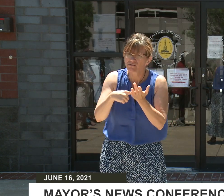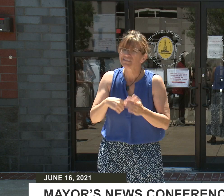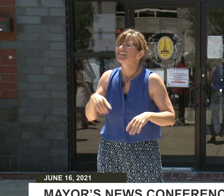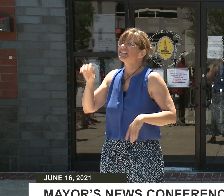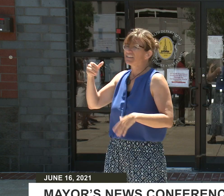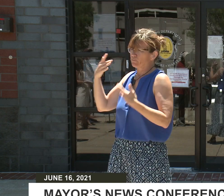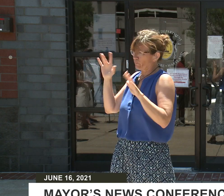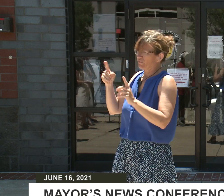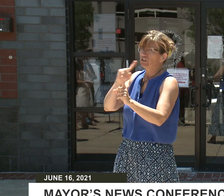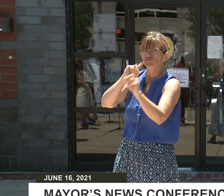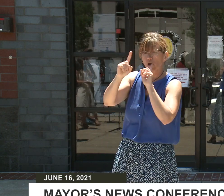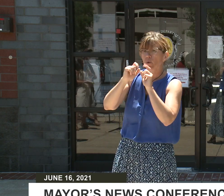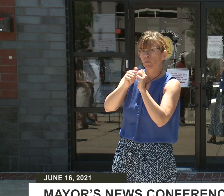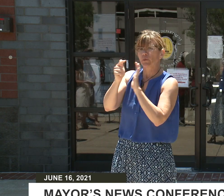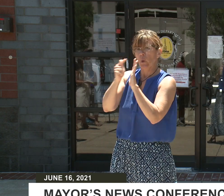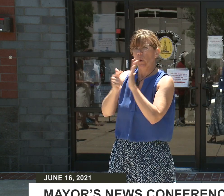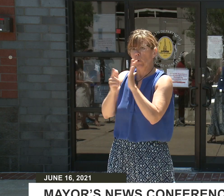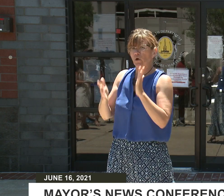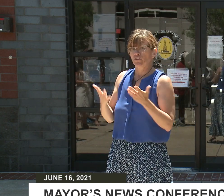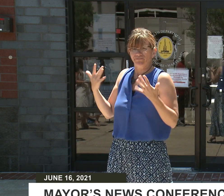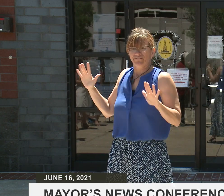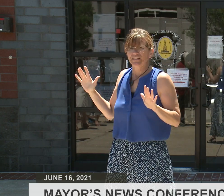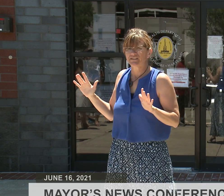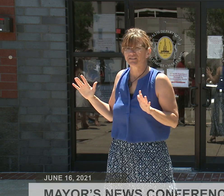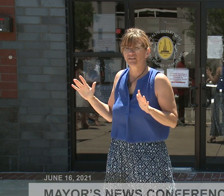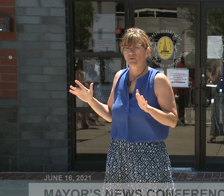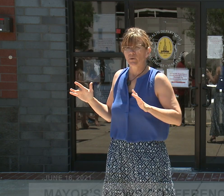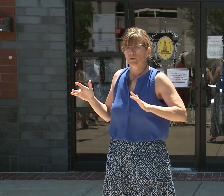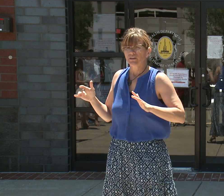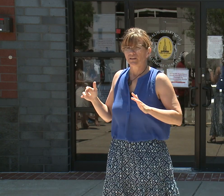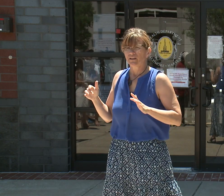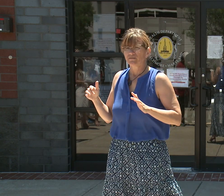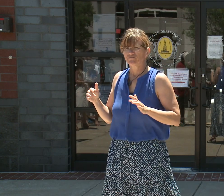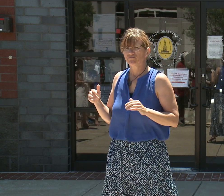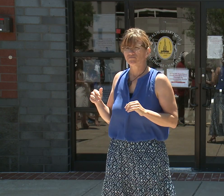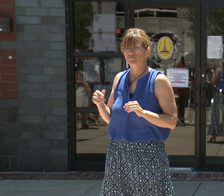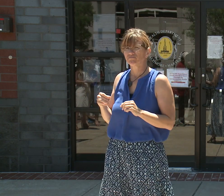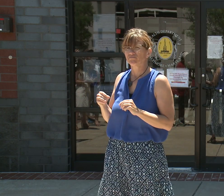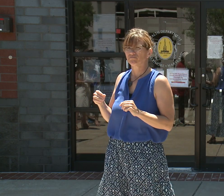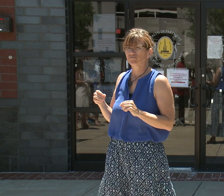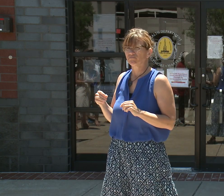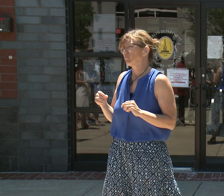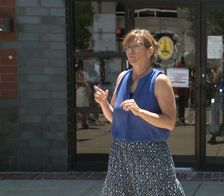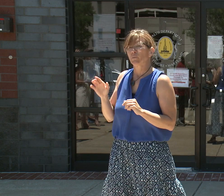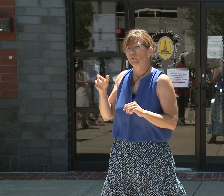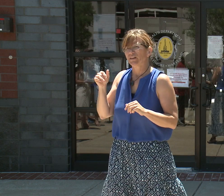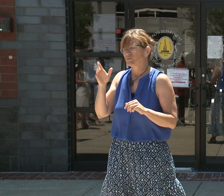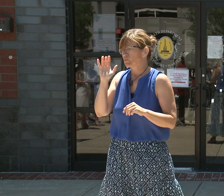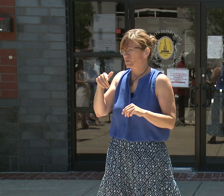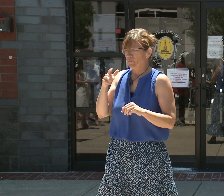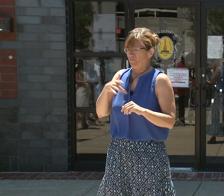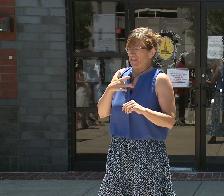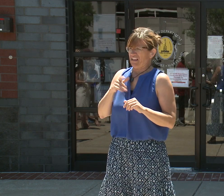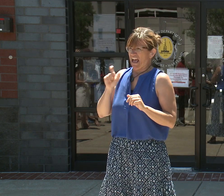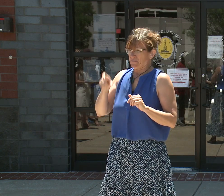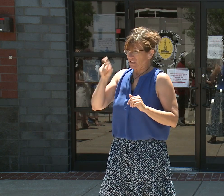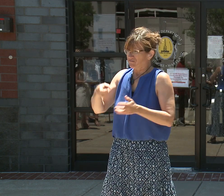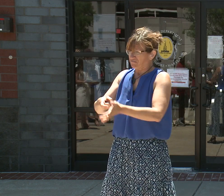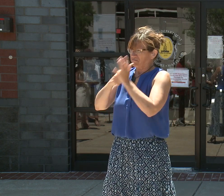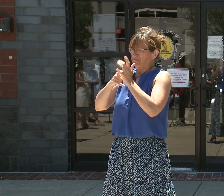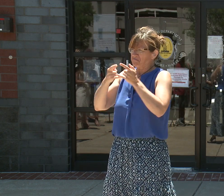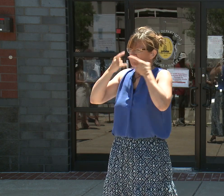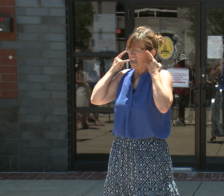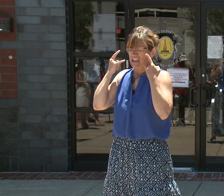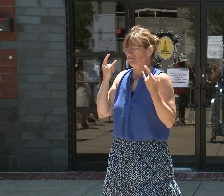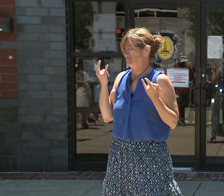continue without, based on our local emergency mandate. But the reality is we're not continuing with it. We're just advising folks who are visiting